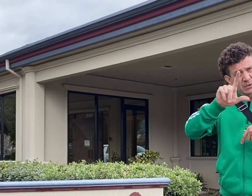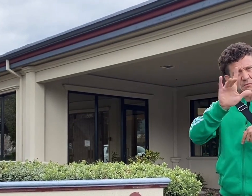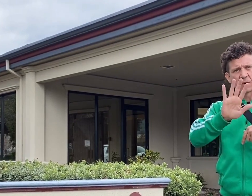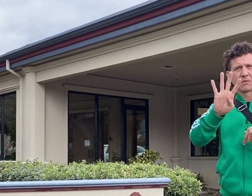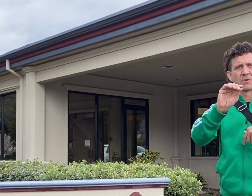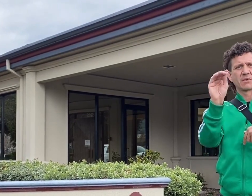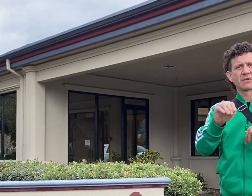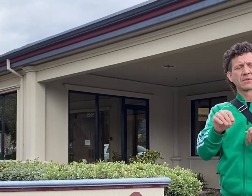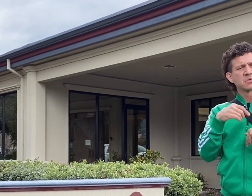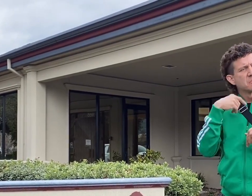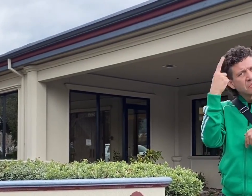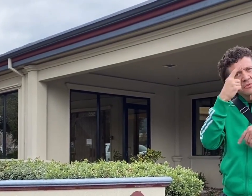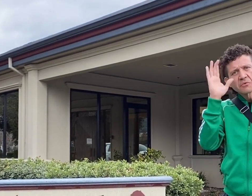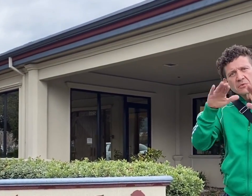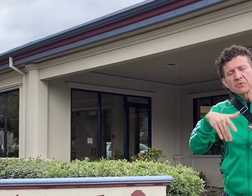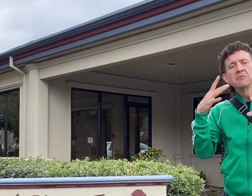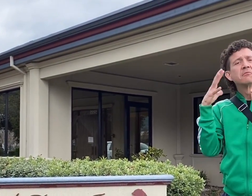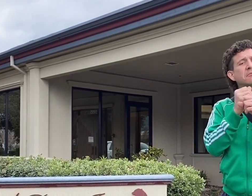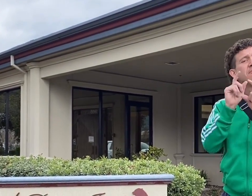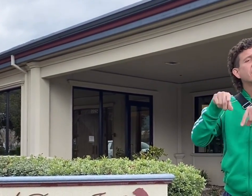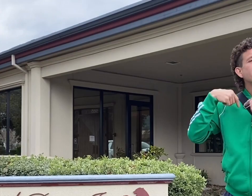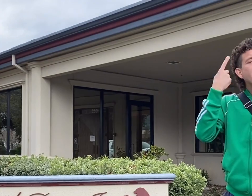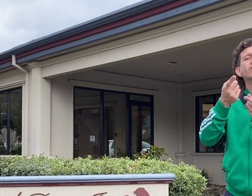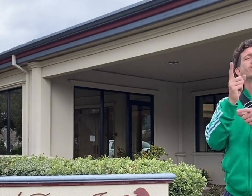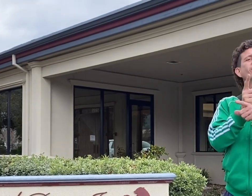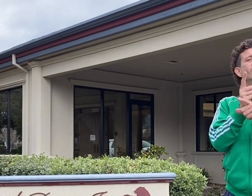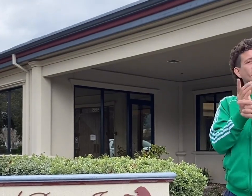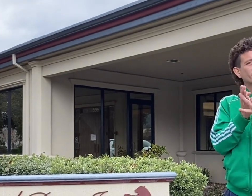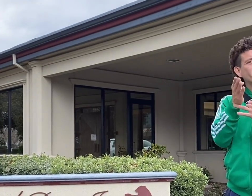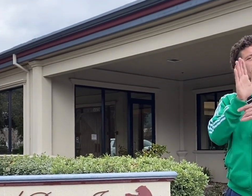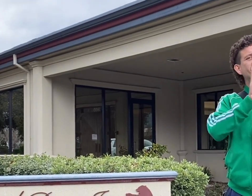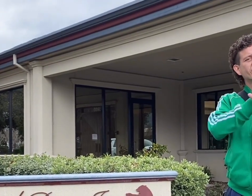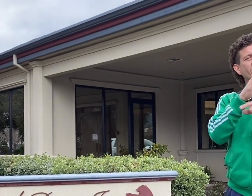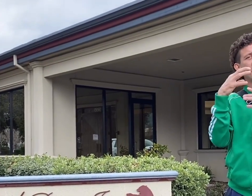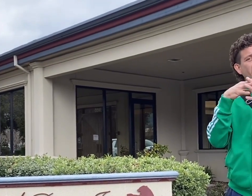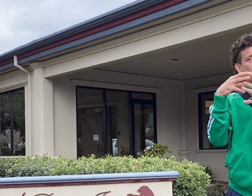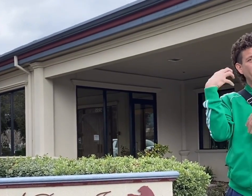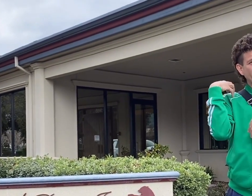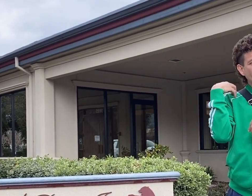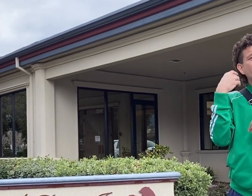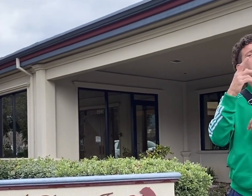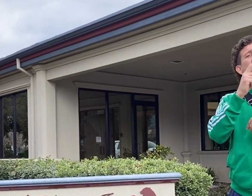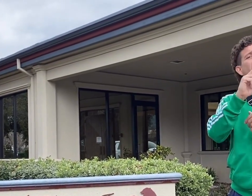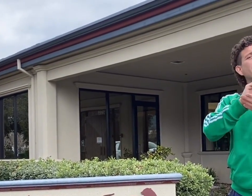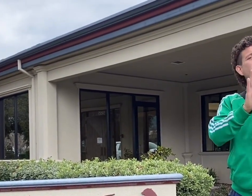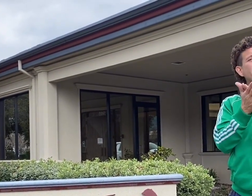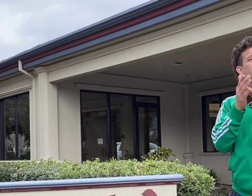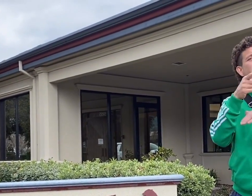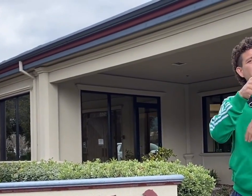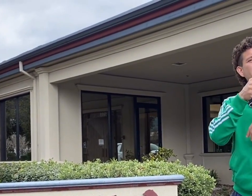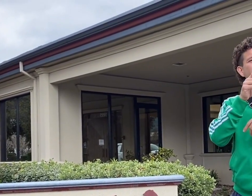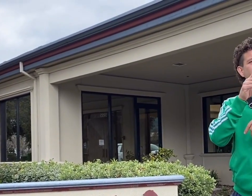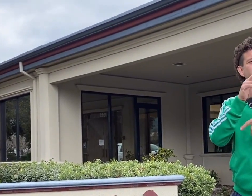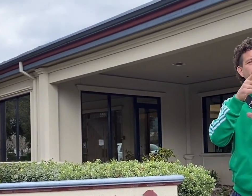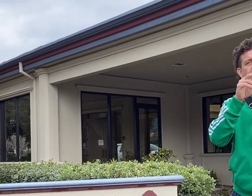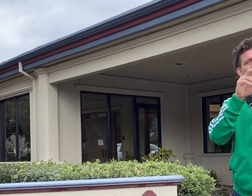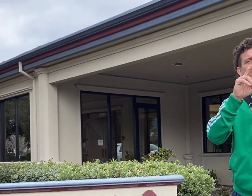Of course, it makes sense. Through his years as a football coach, sports analysis, and, sorry, football